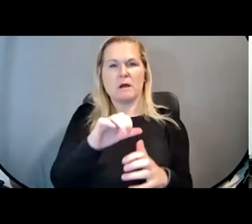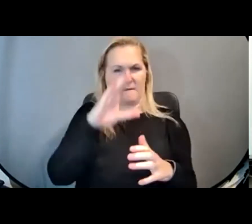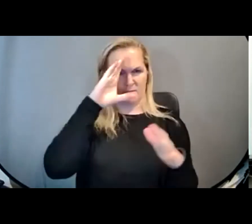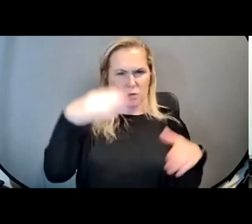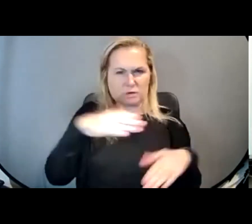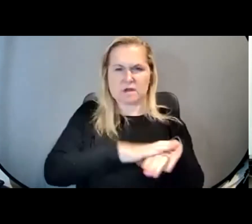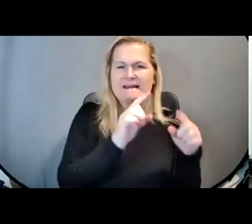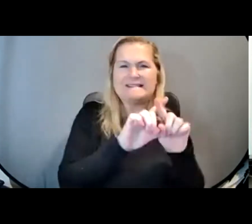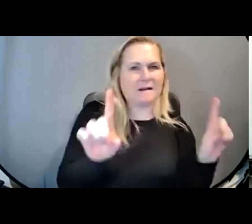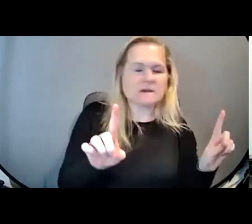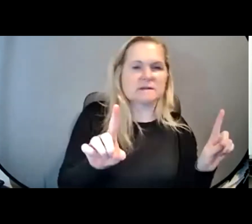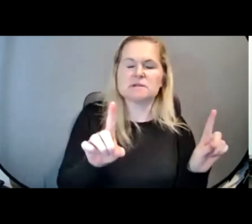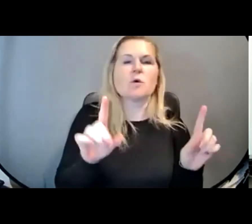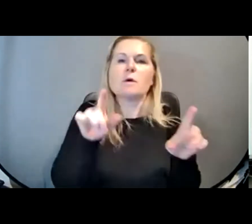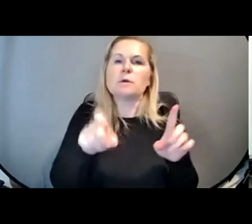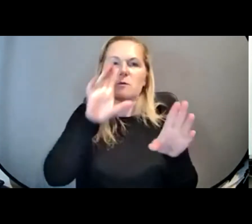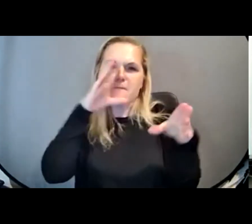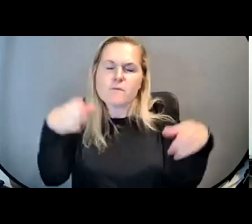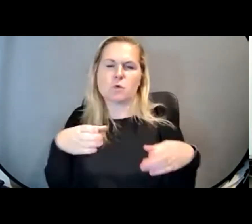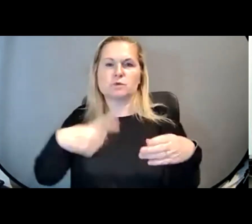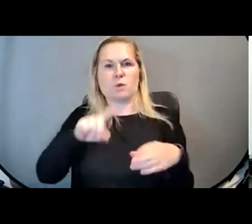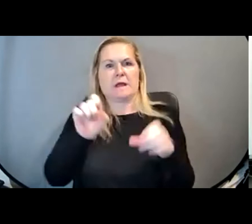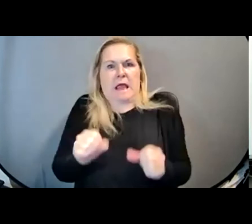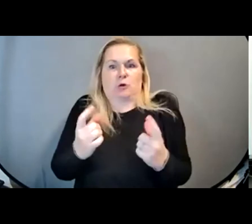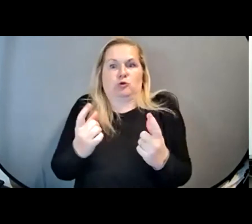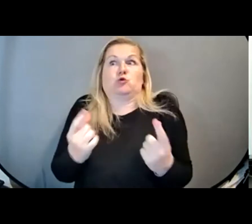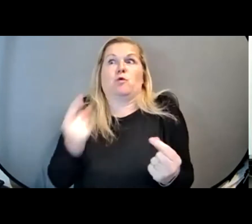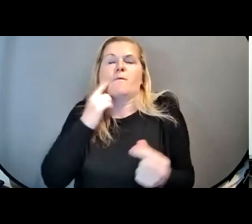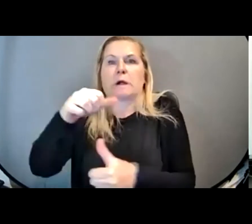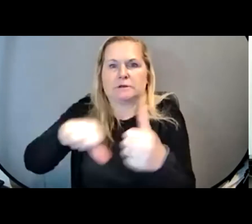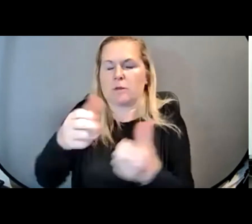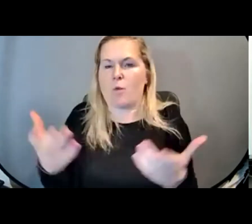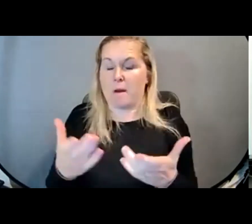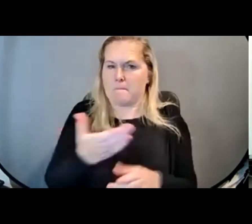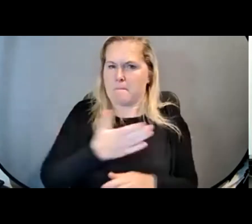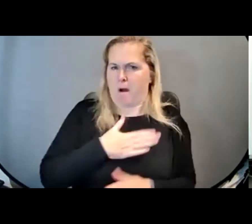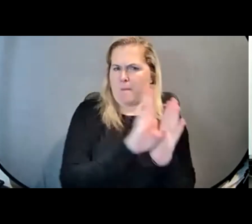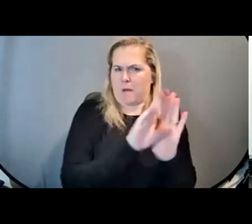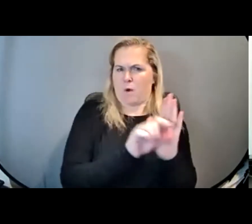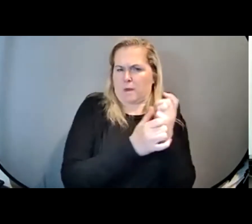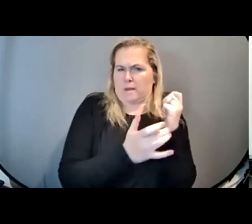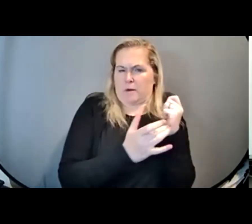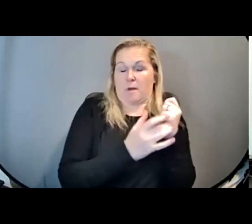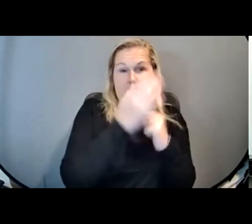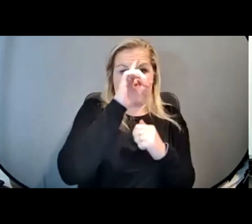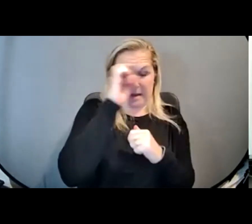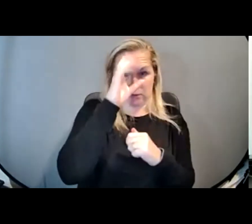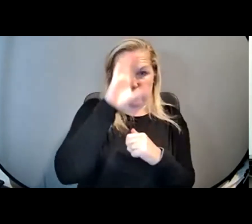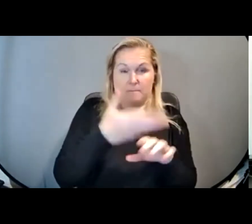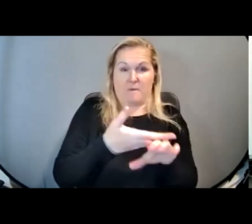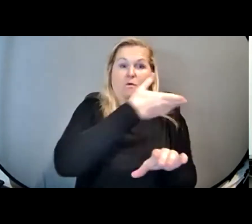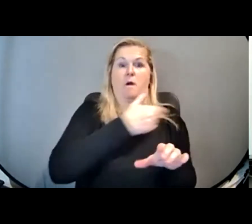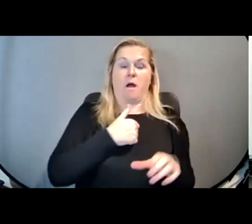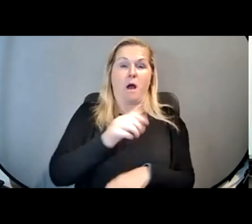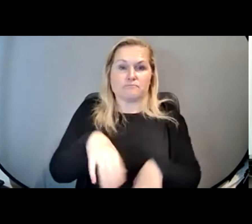differences, but what we can bring to the table. The thing that I found in my background in technology, because prior to being a speaker and a